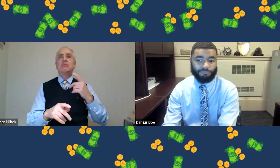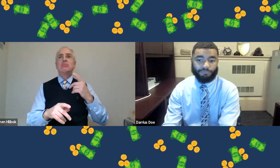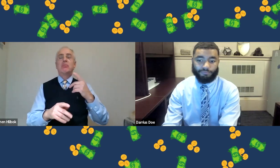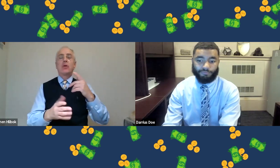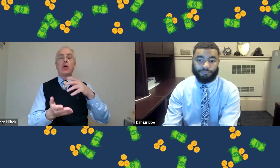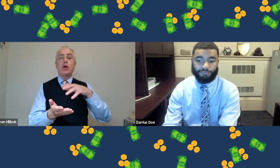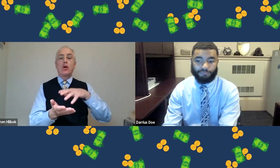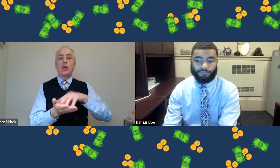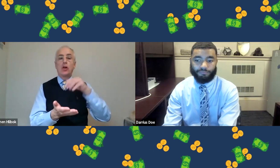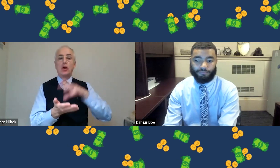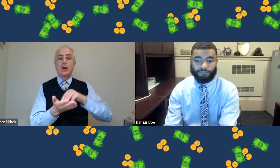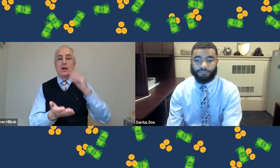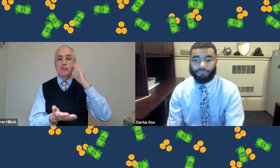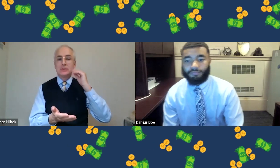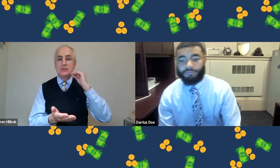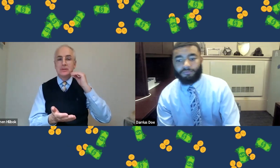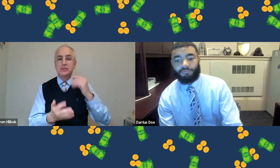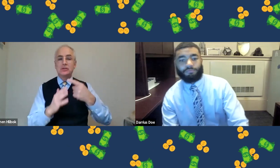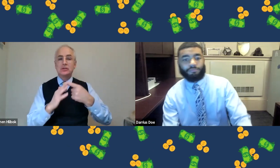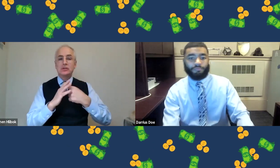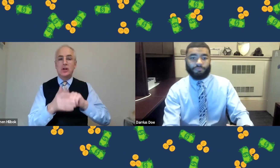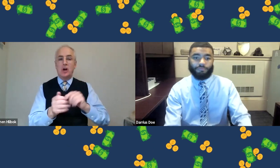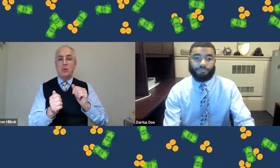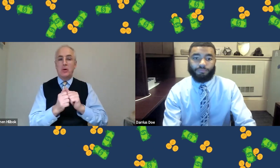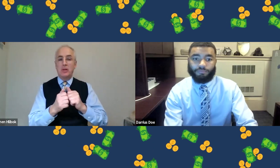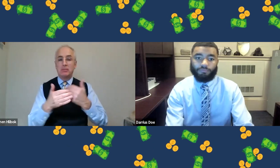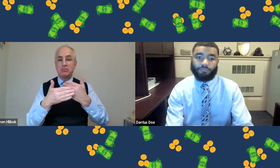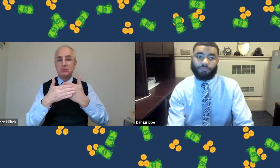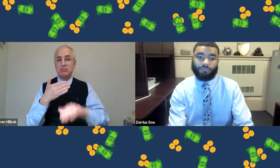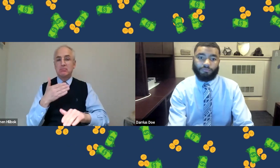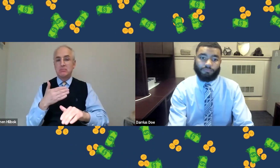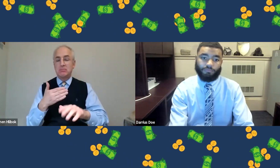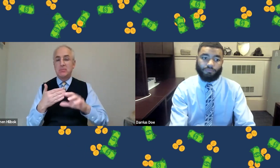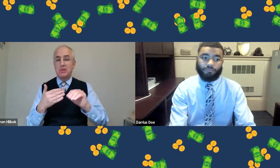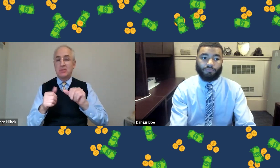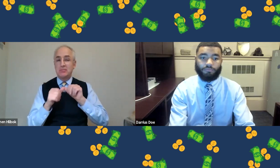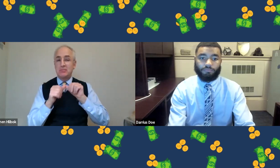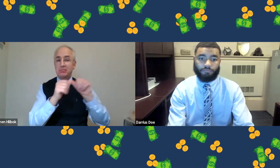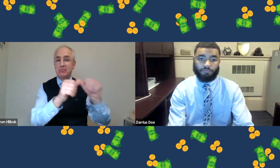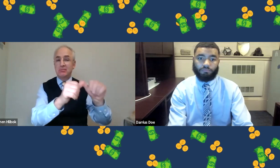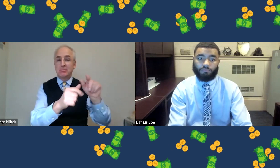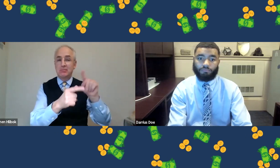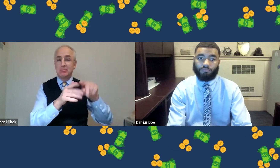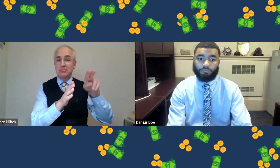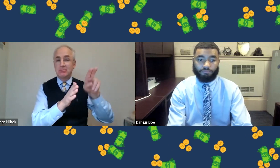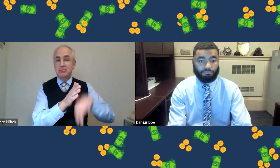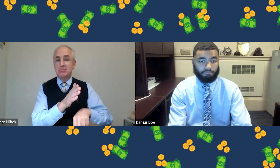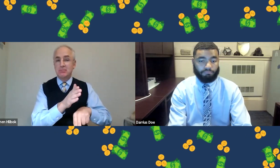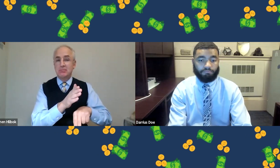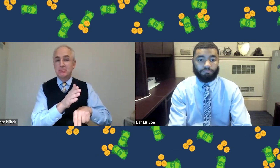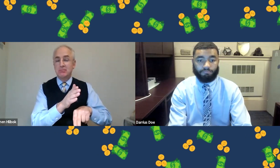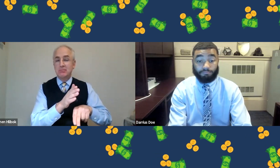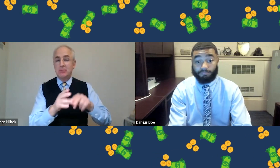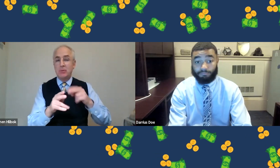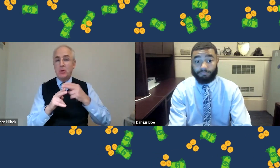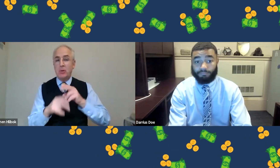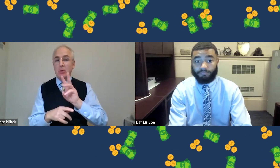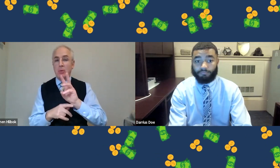me the opportunity, the platform to share my learned experience, you know, from birth